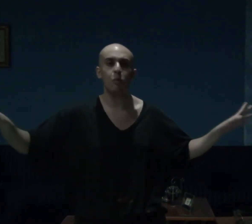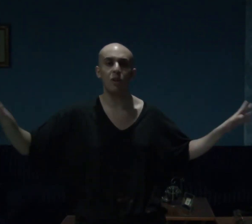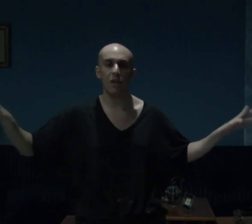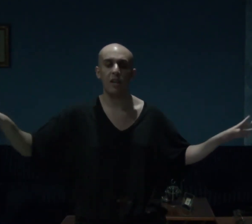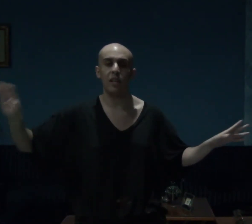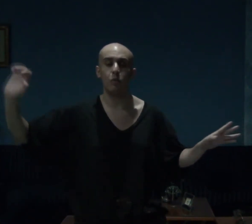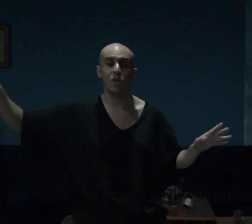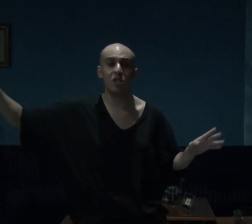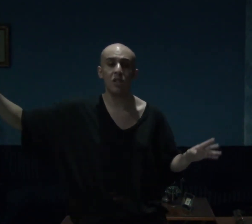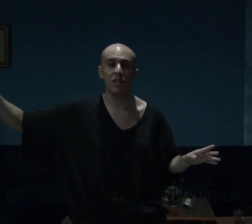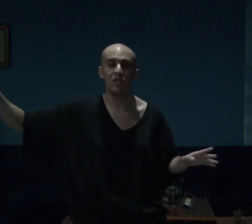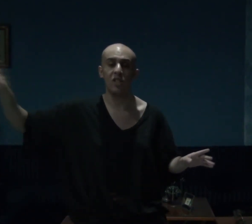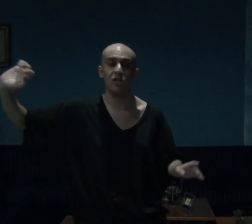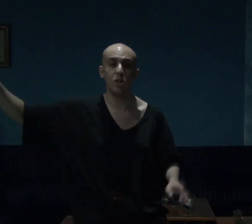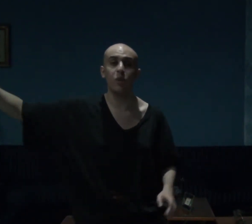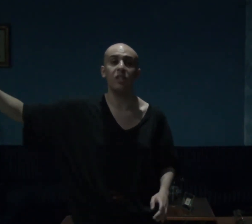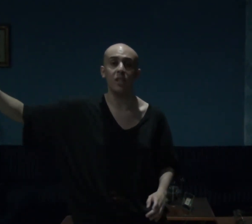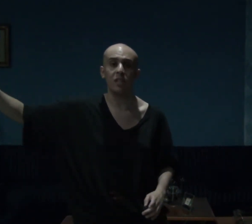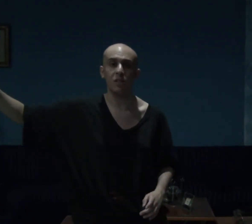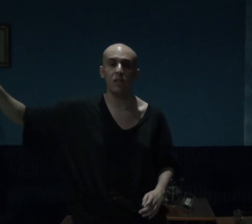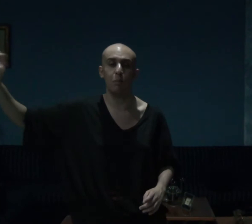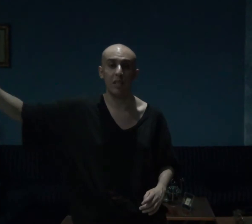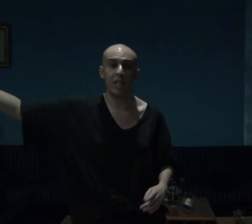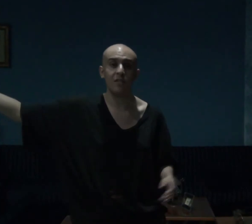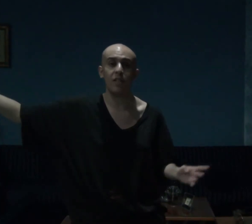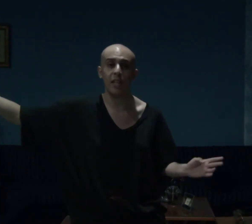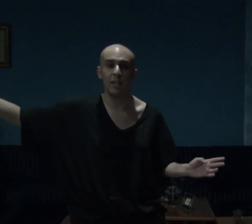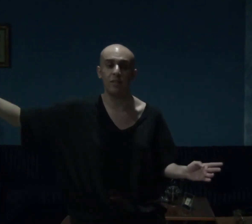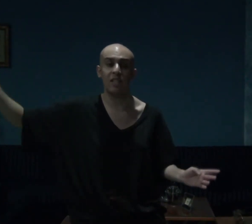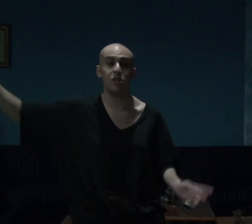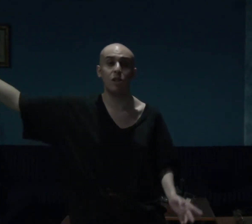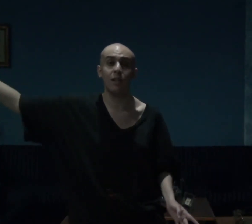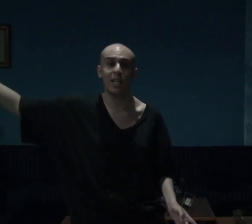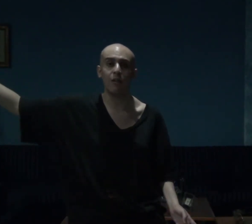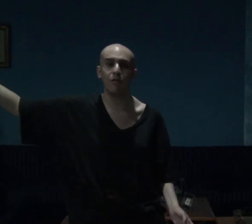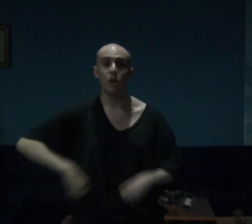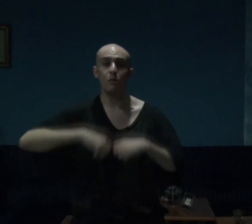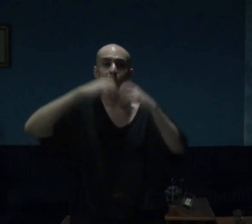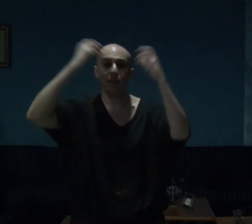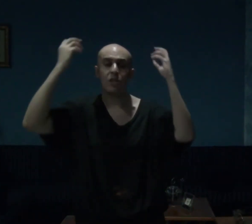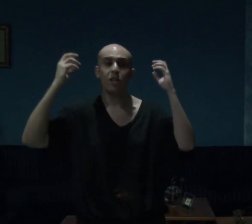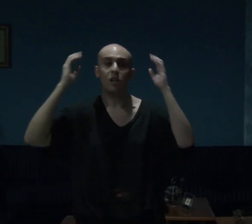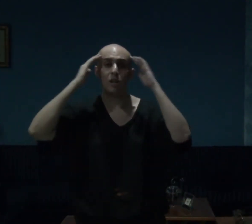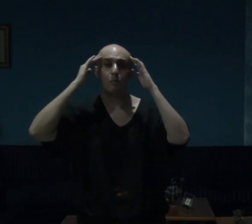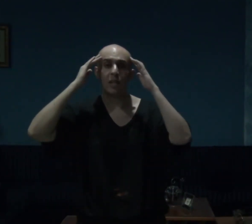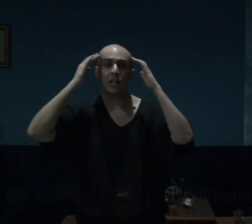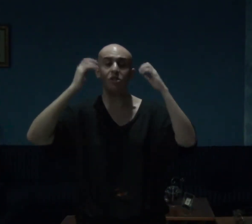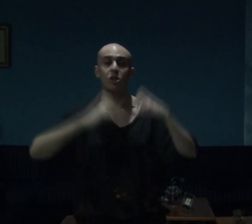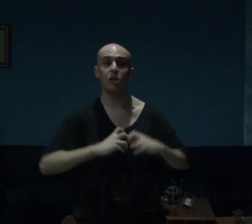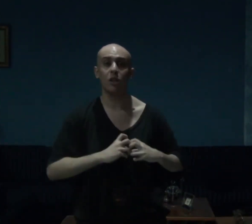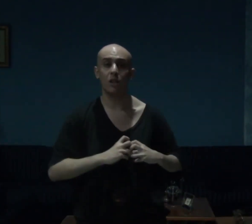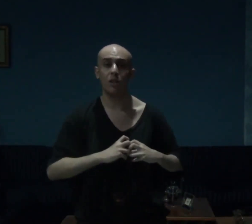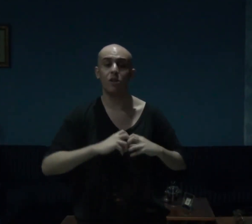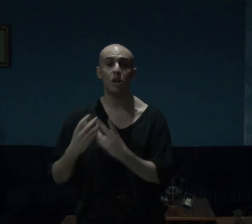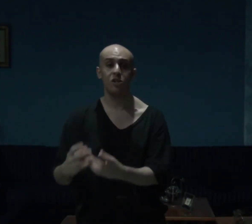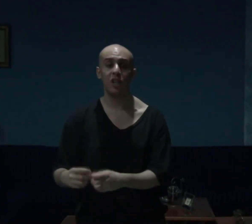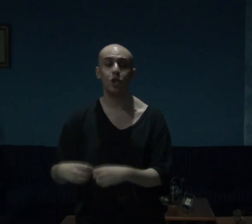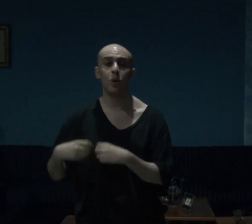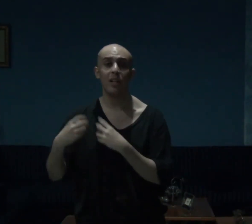will think that what she does is so indecent but guys and gals that's her life her body her mind her heart her sexuality